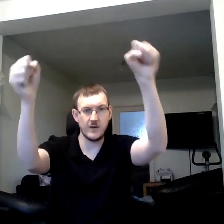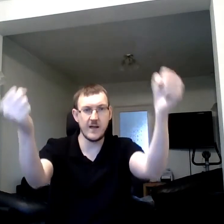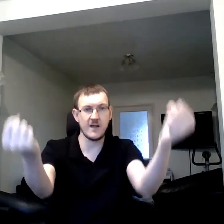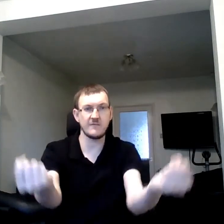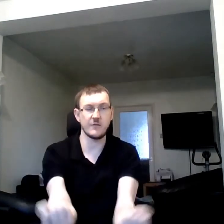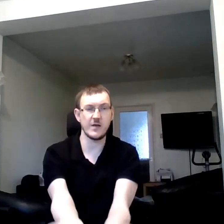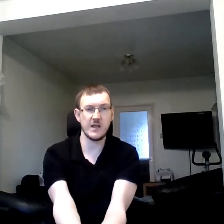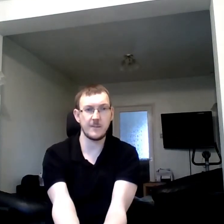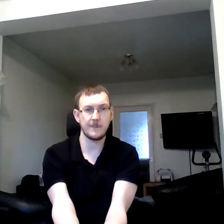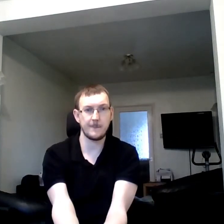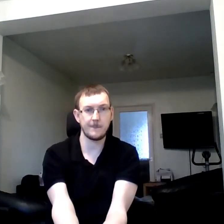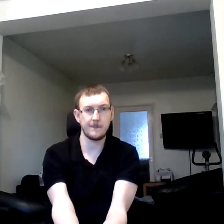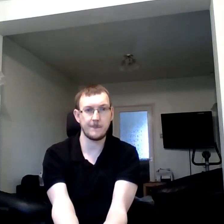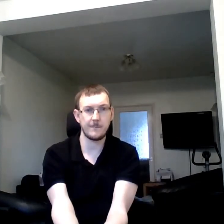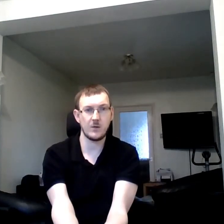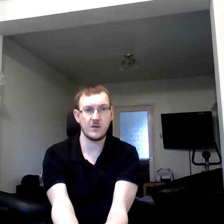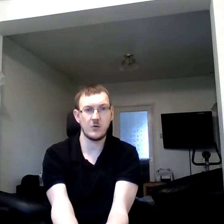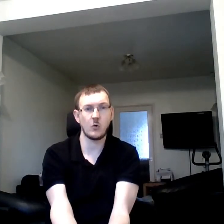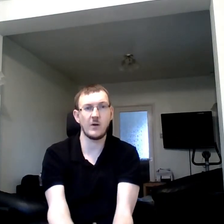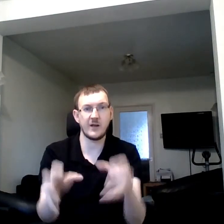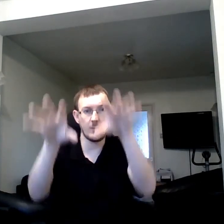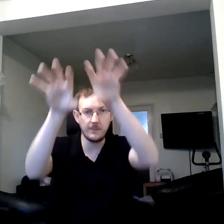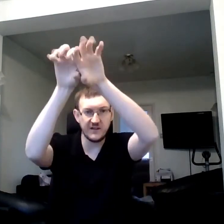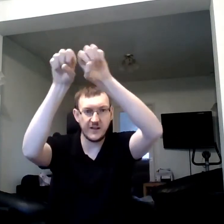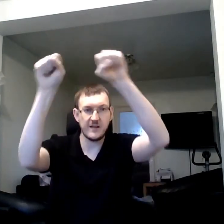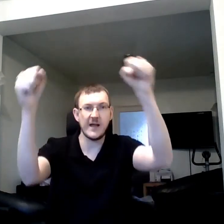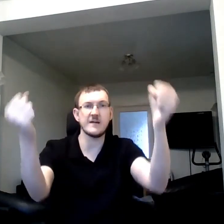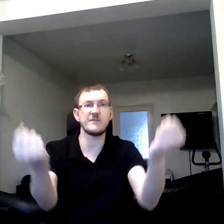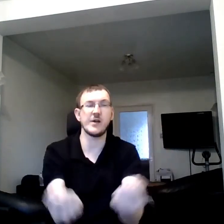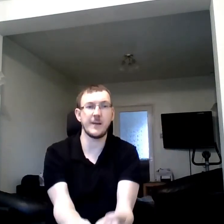So every. All encompassing. Every.